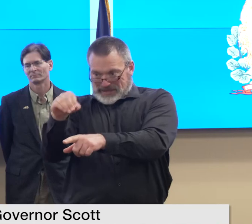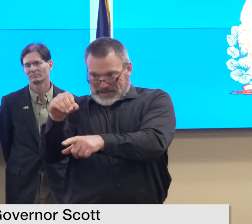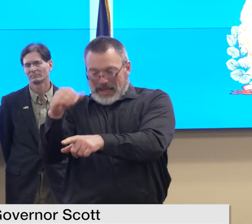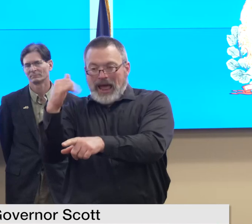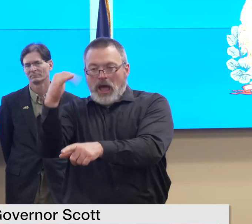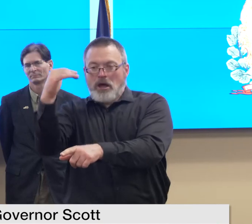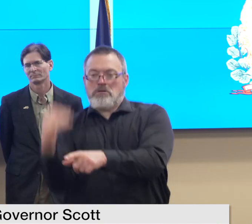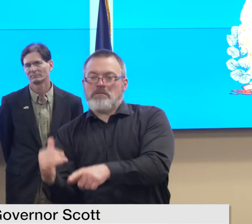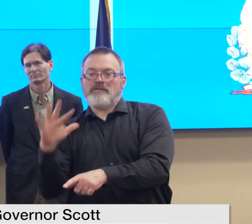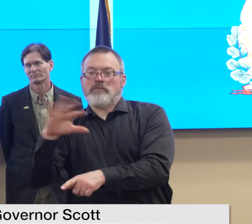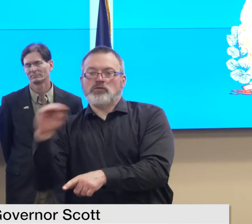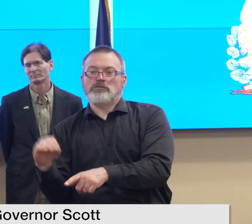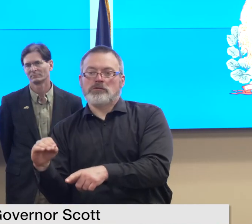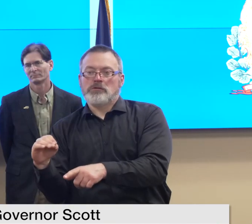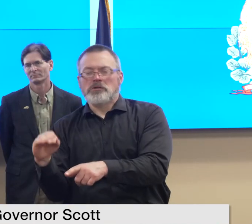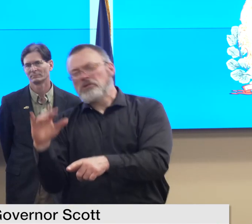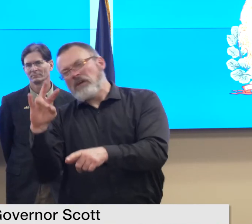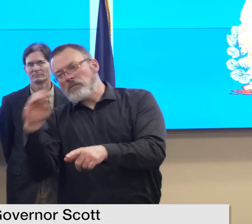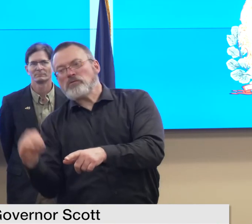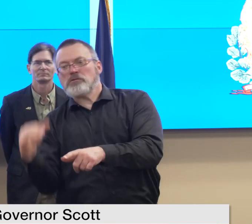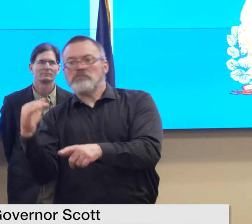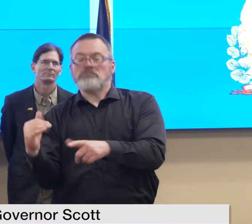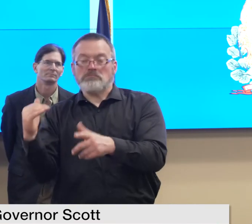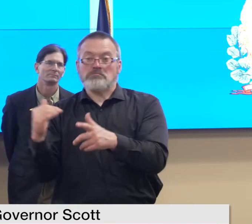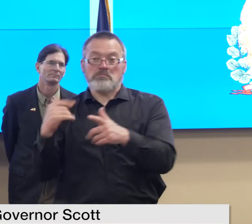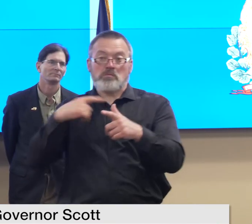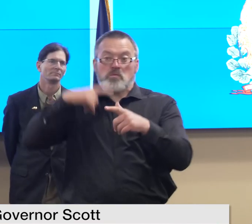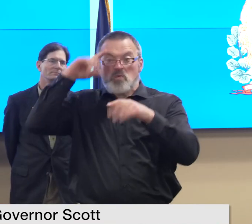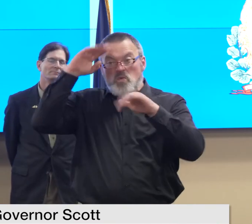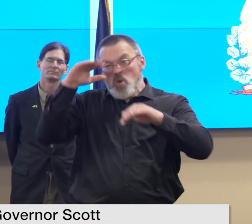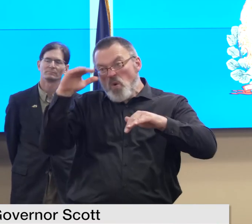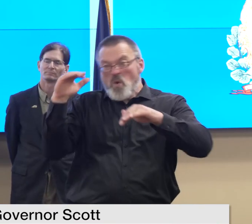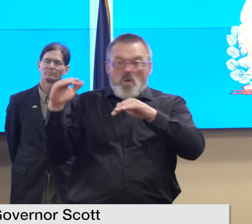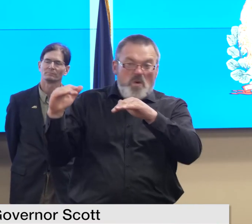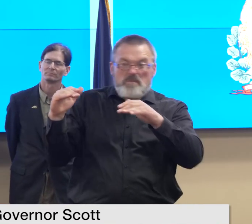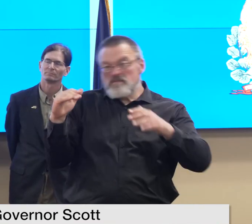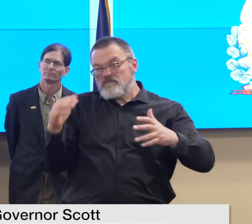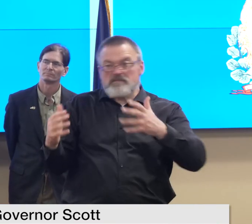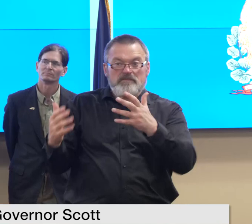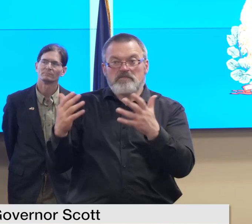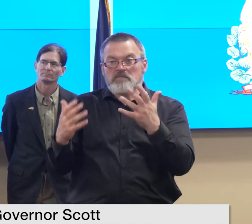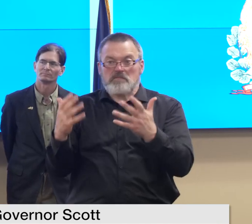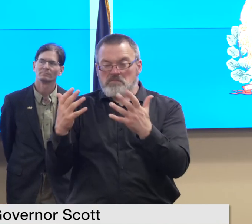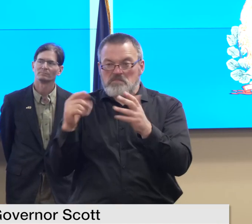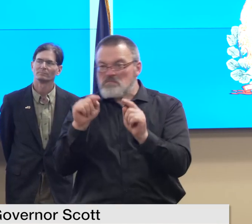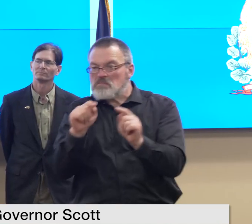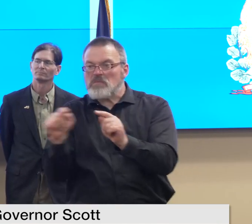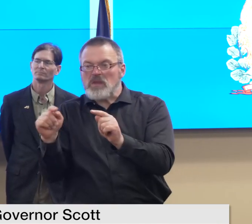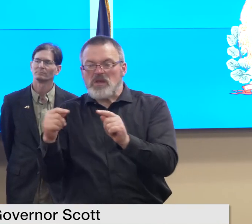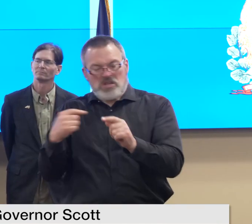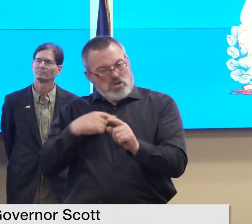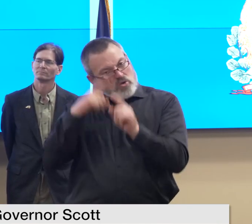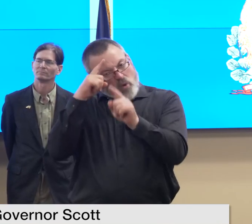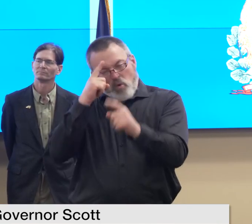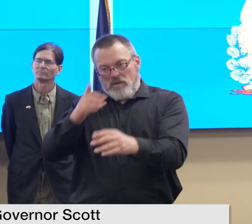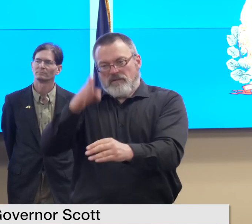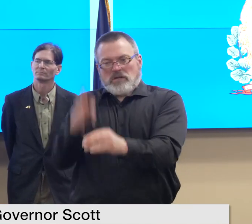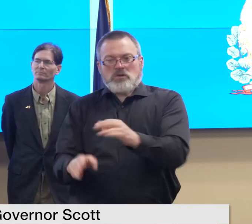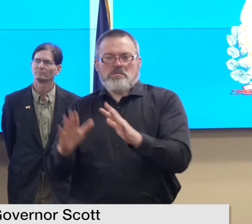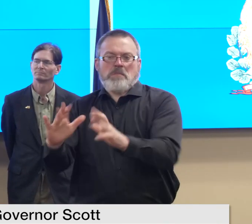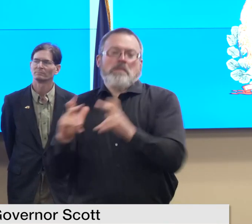resolved hopefully the bulk of those if not maybe a few outliers by the end of the day we are